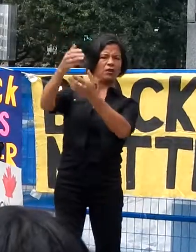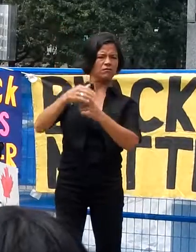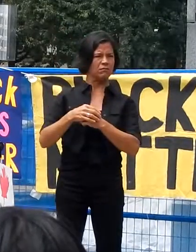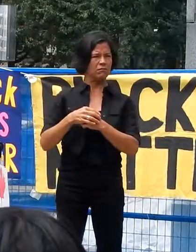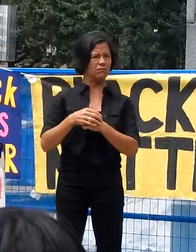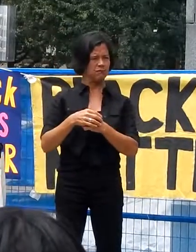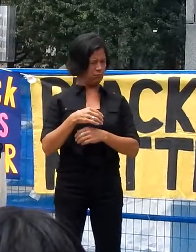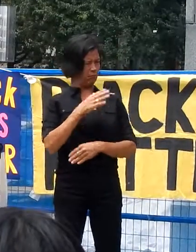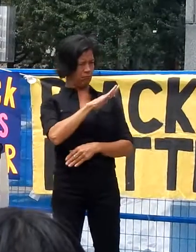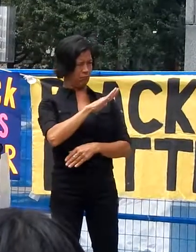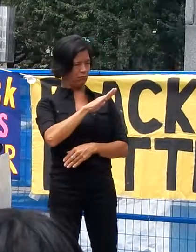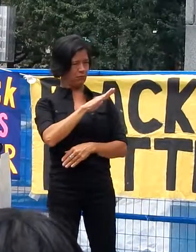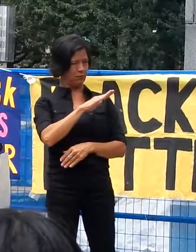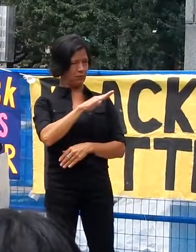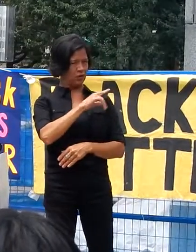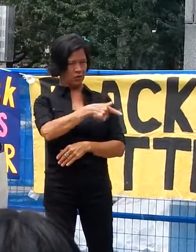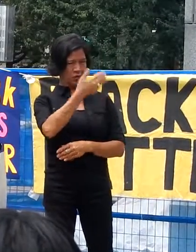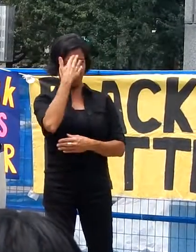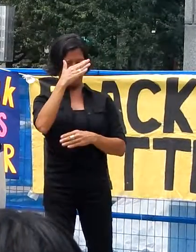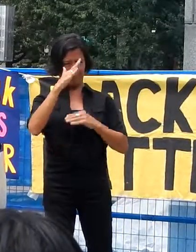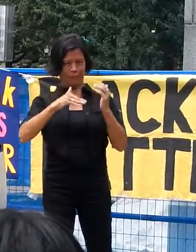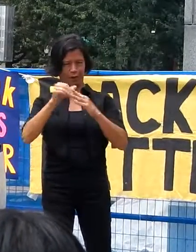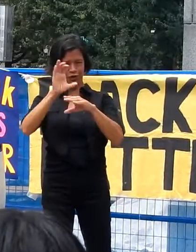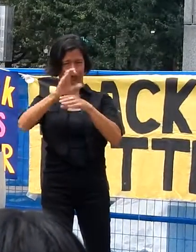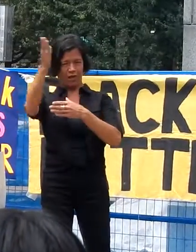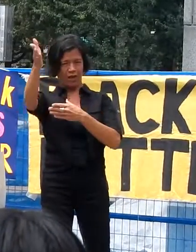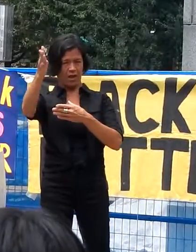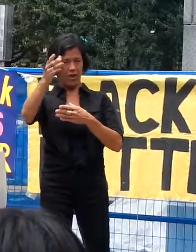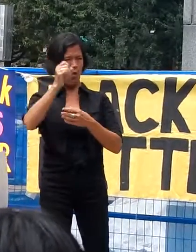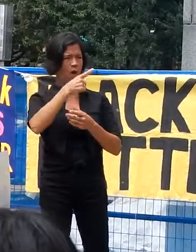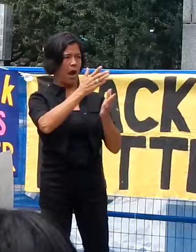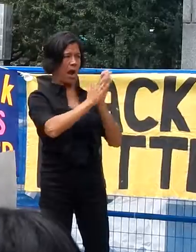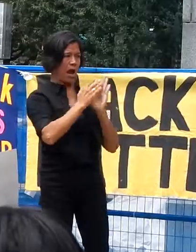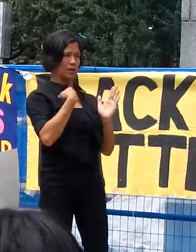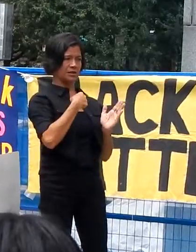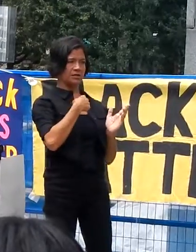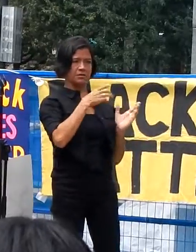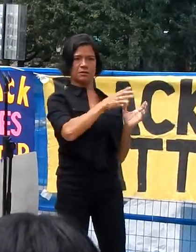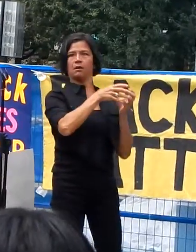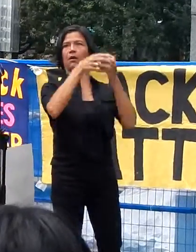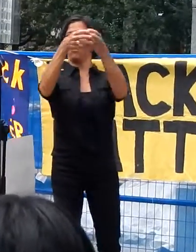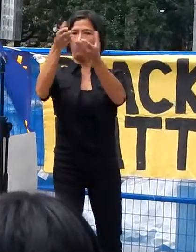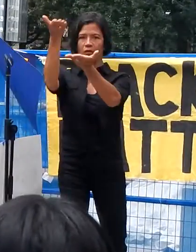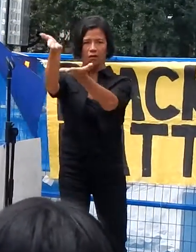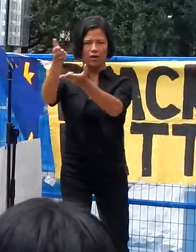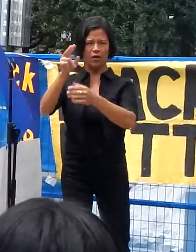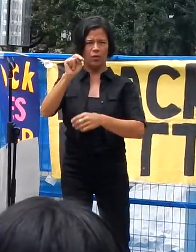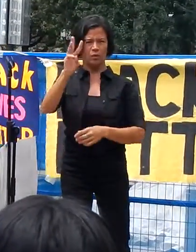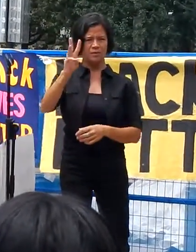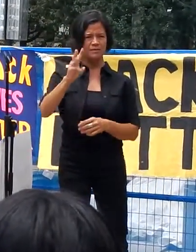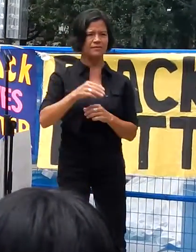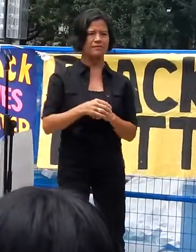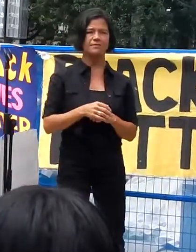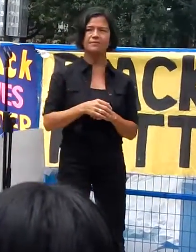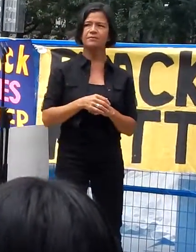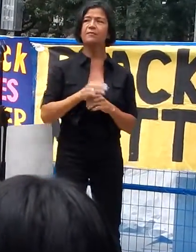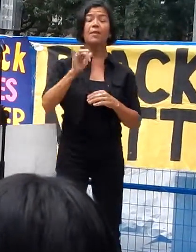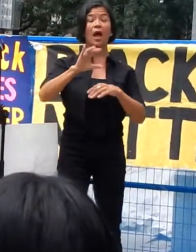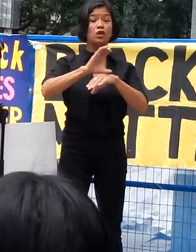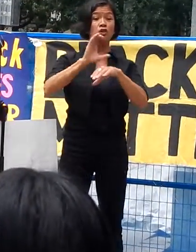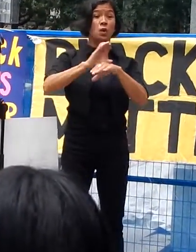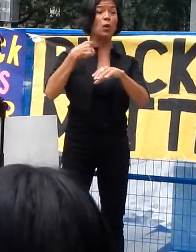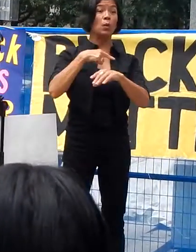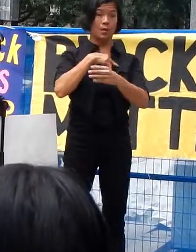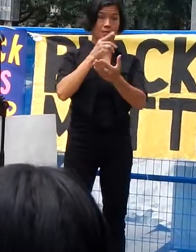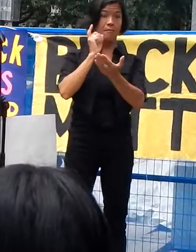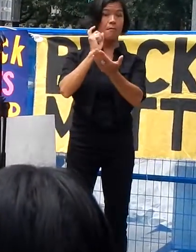don't know if they know they build it there or they are just asking us to go there. The church that we built in 19... that we